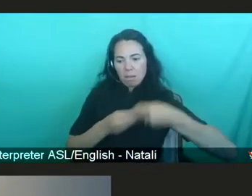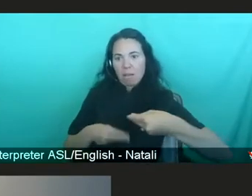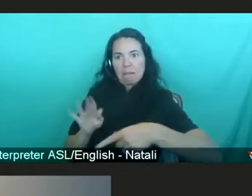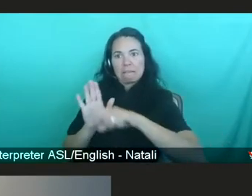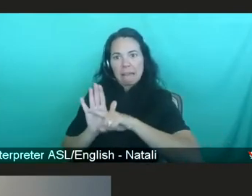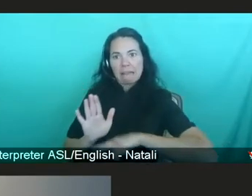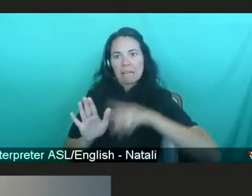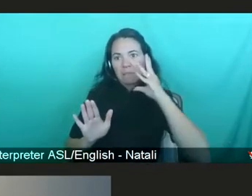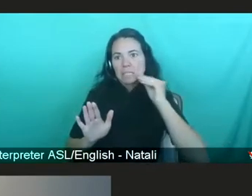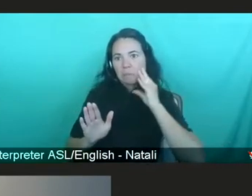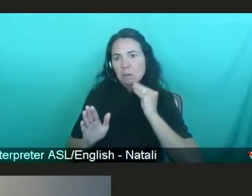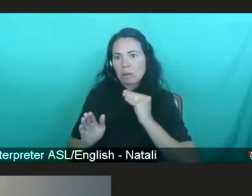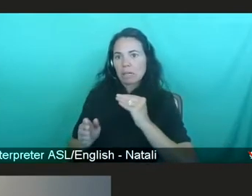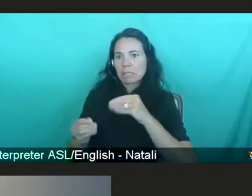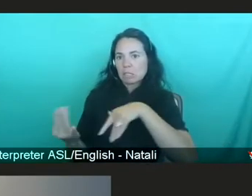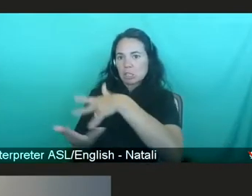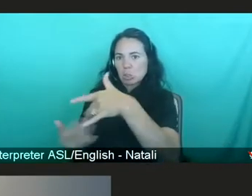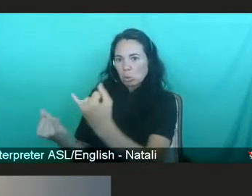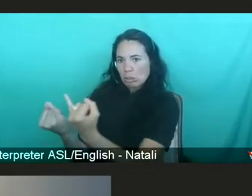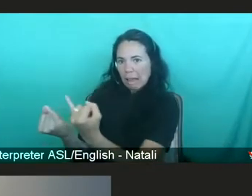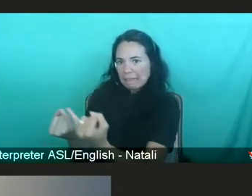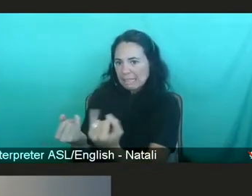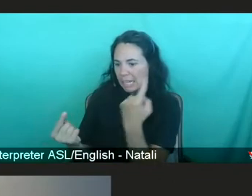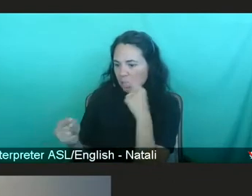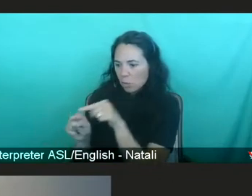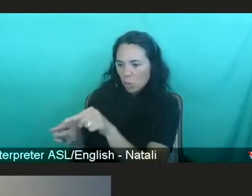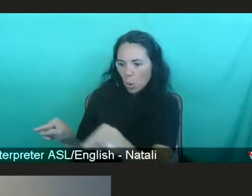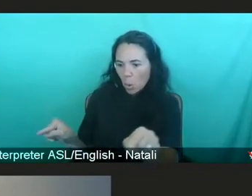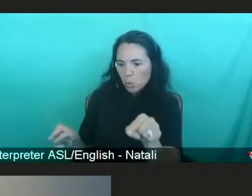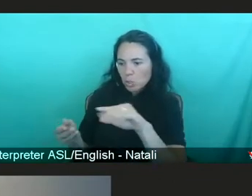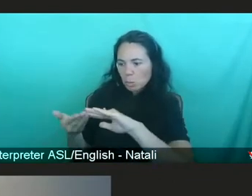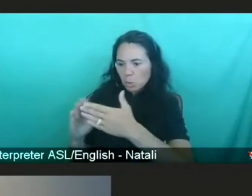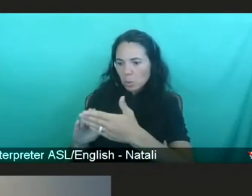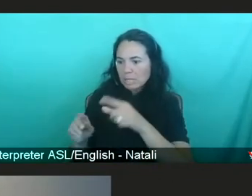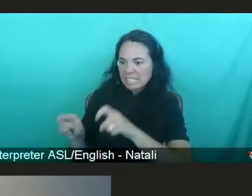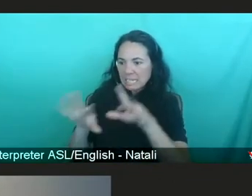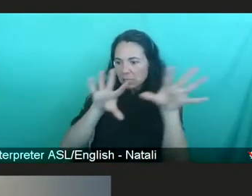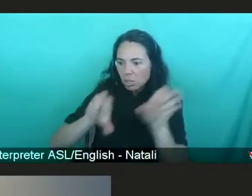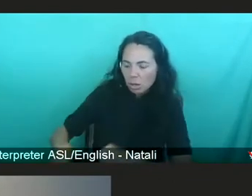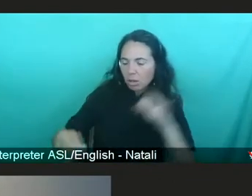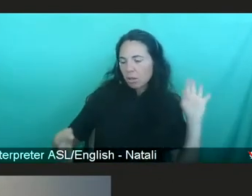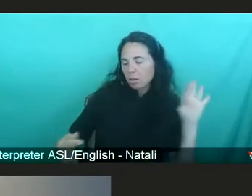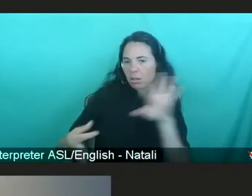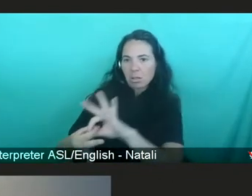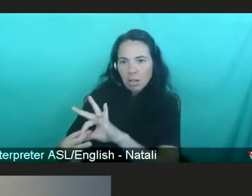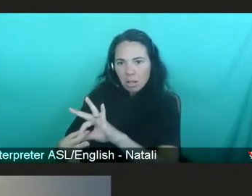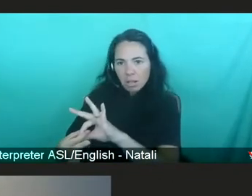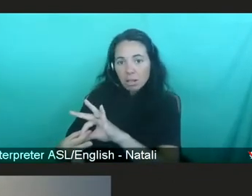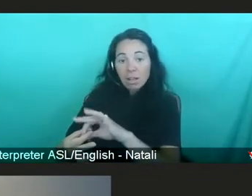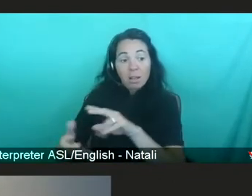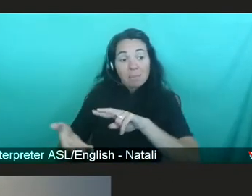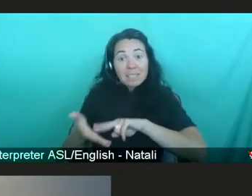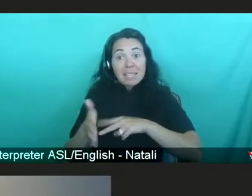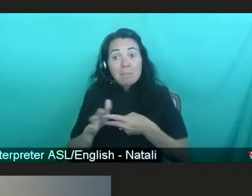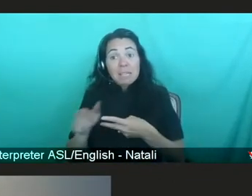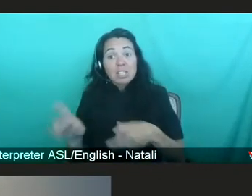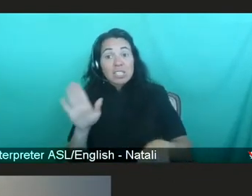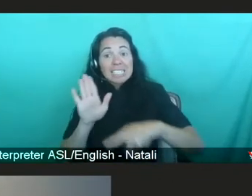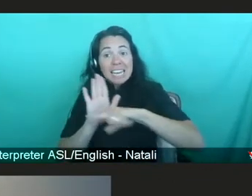social isolation for communities that lead to increased negative health outcomes, including HIV.